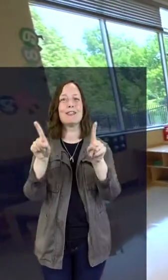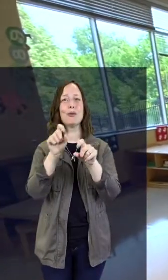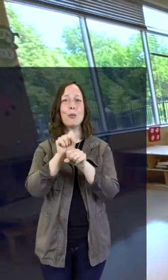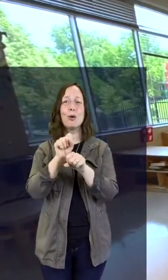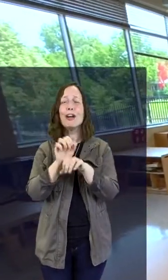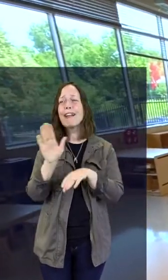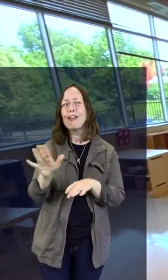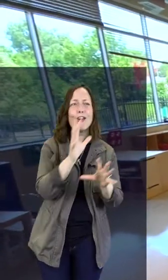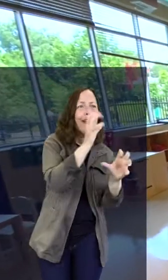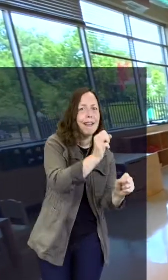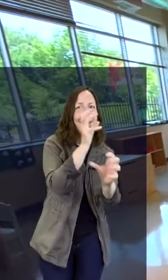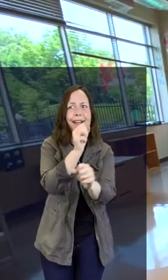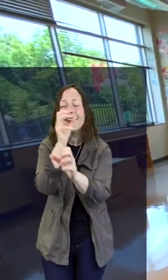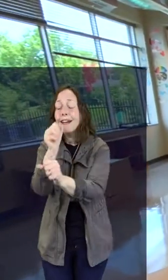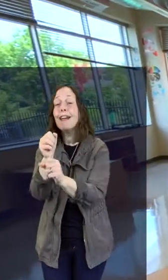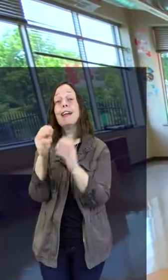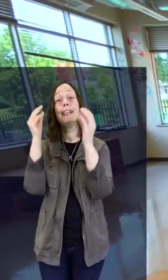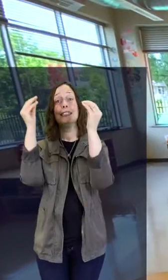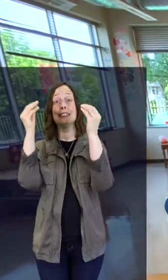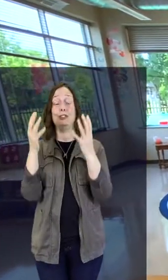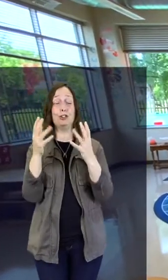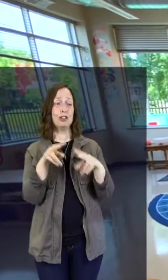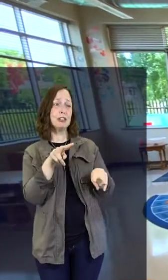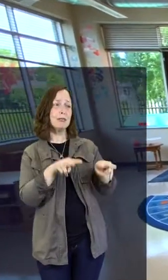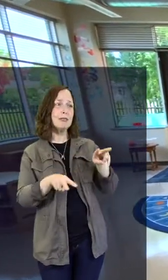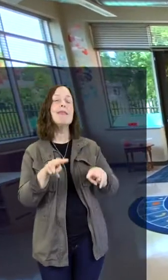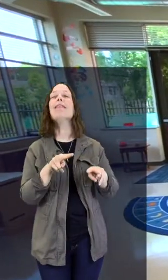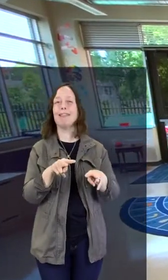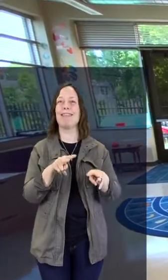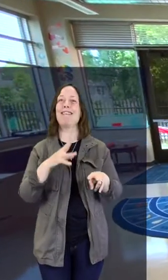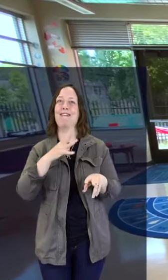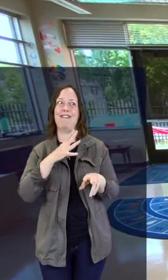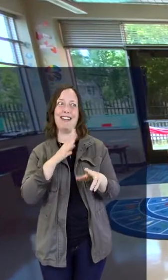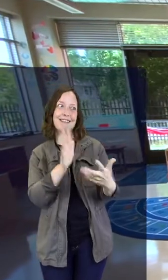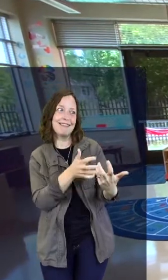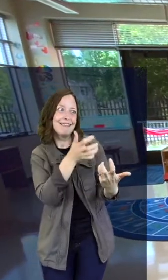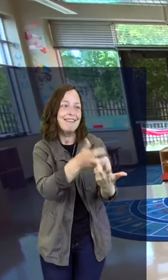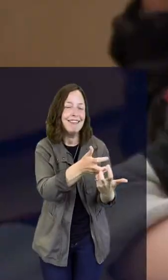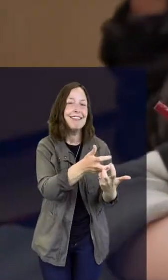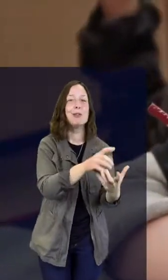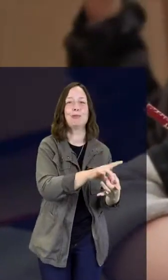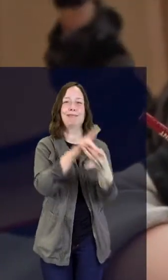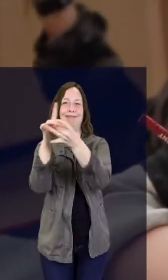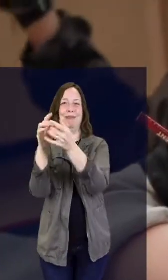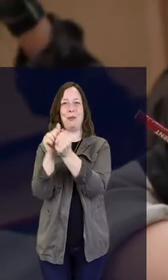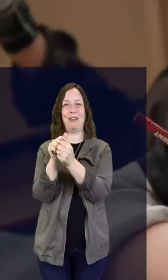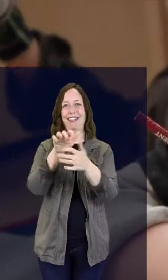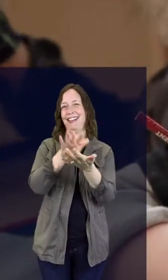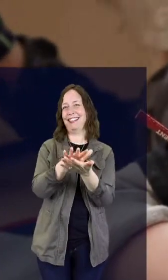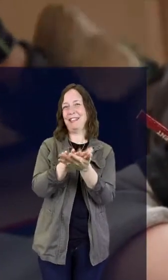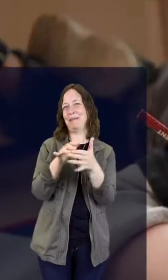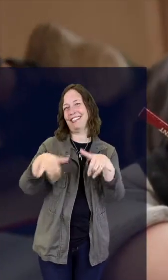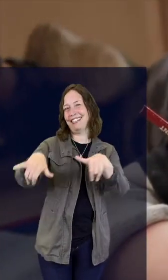that they are interested in after the teacher determines that it is a good match and also matches up with our academic